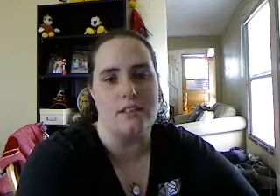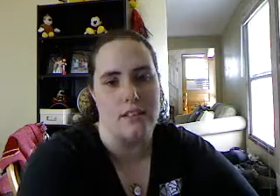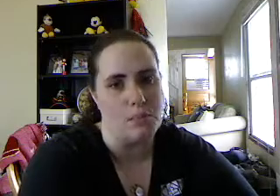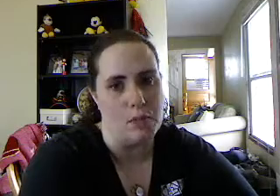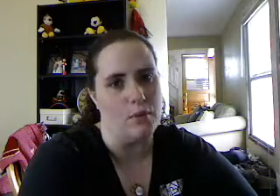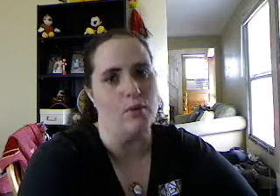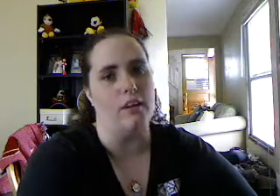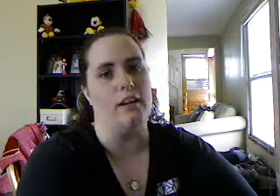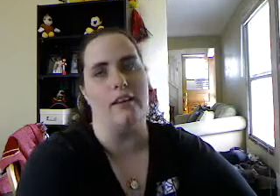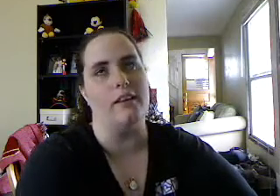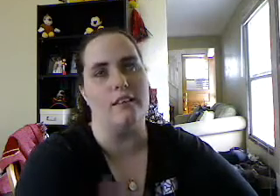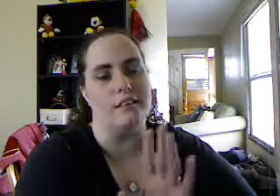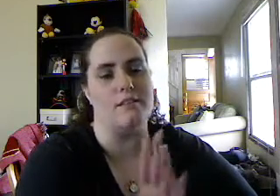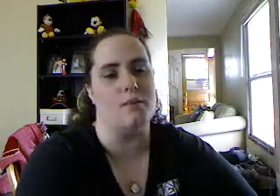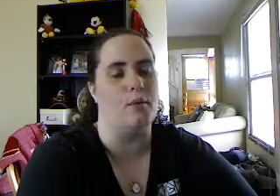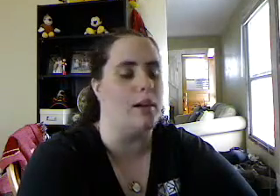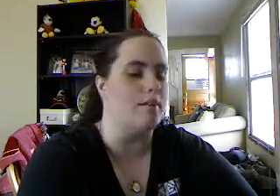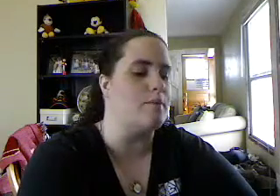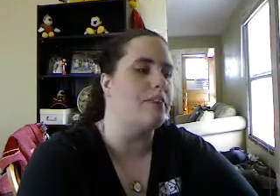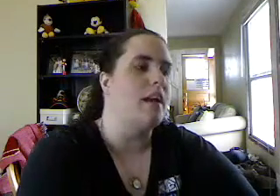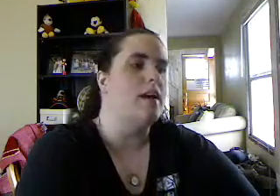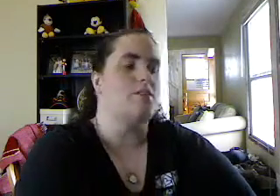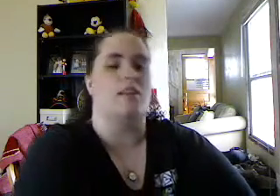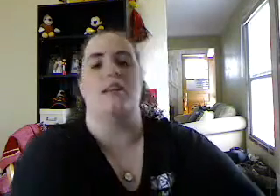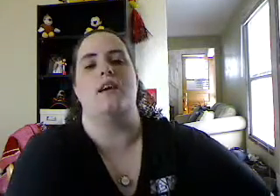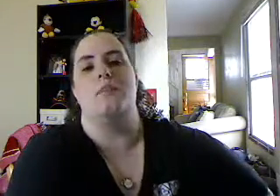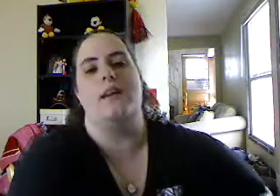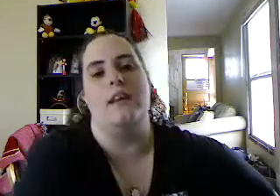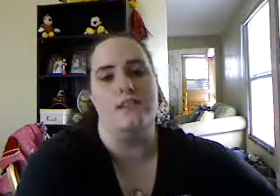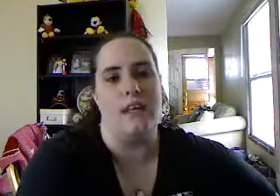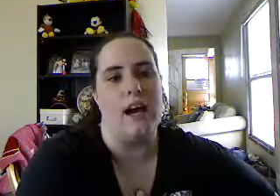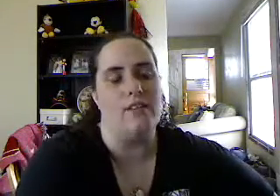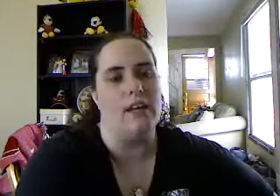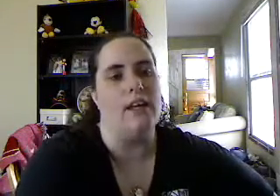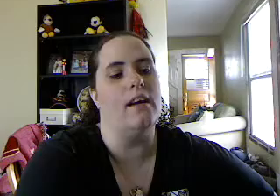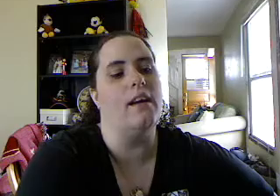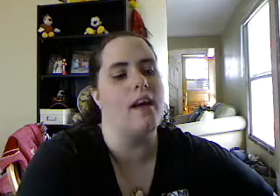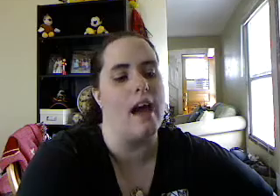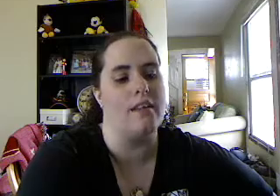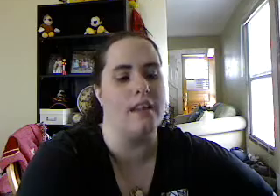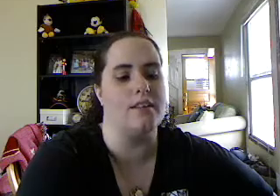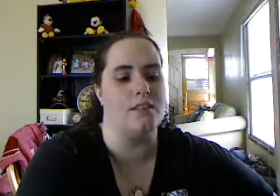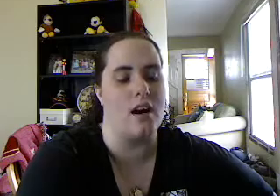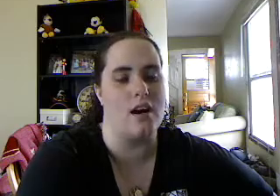just stick me before, you know, I just, but whatever. So then they come in, they do the IV, and they start,